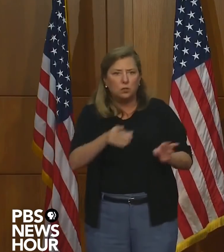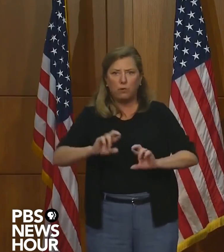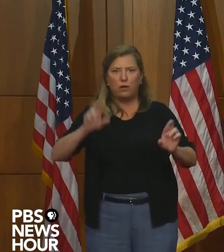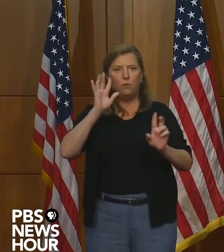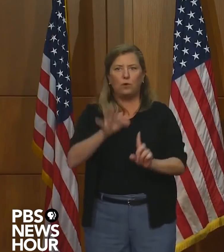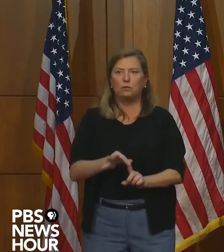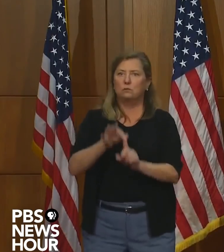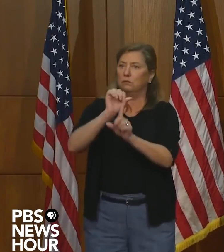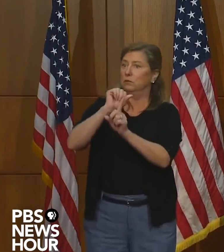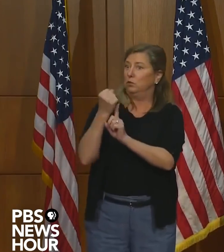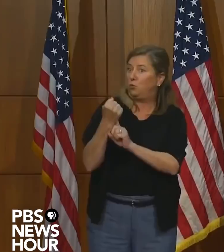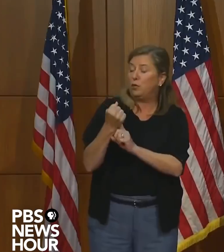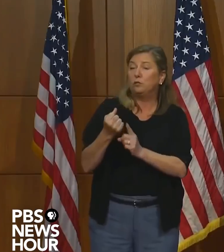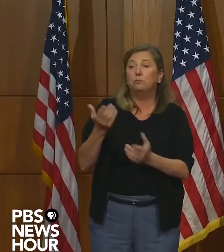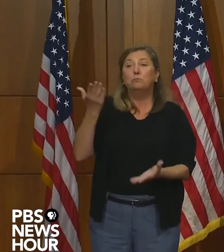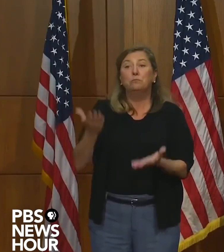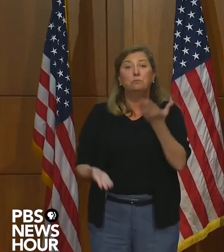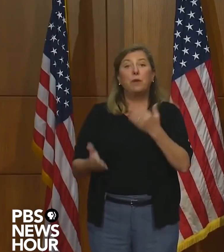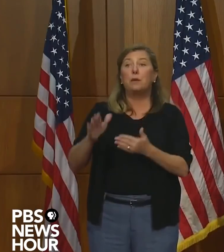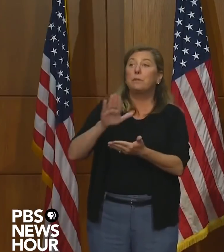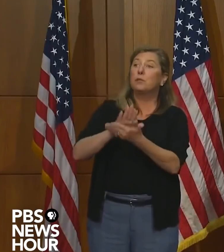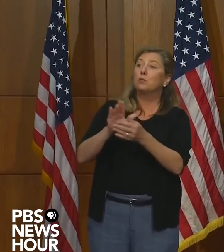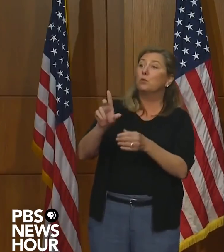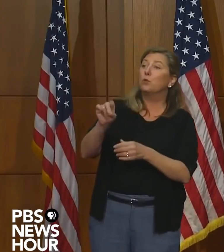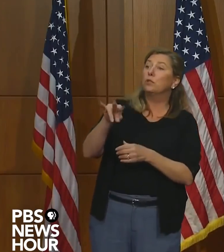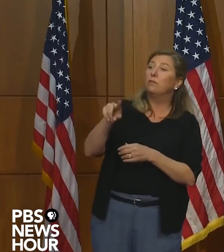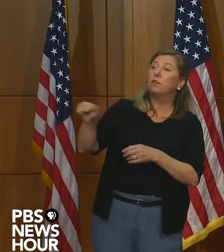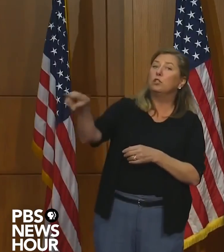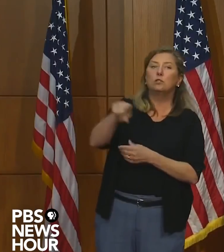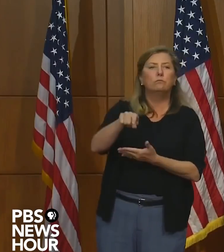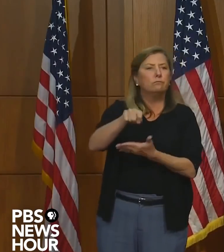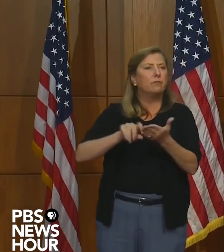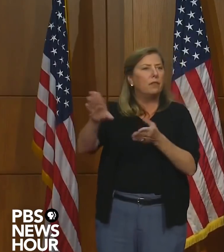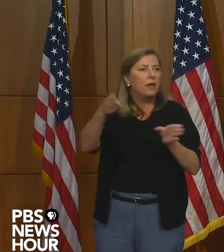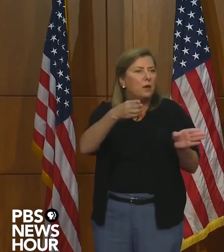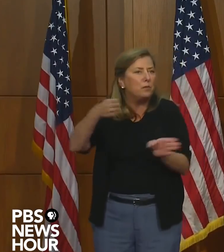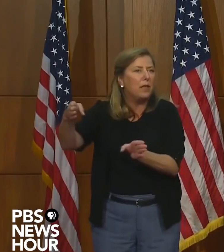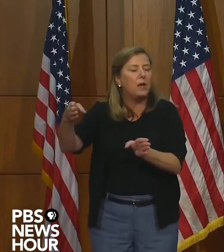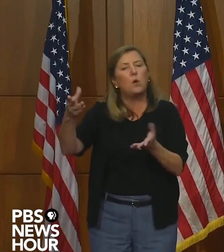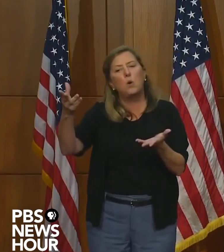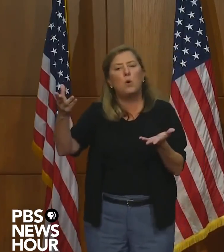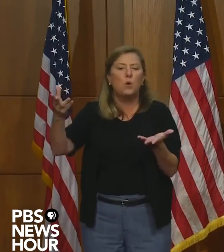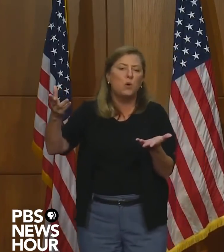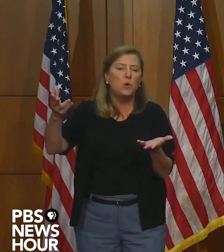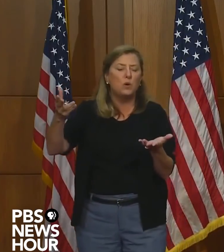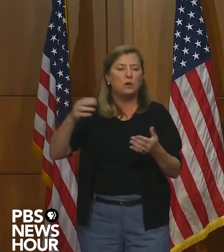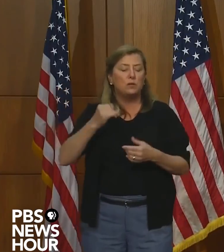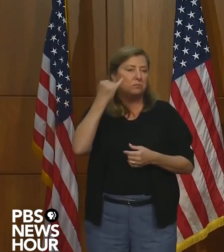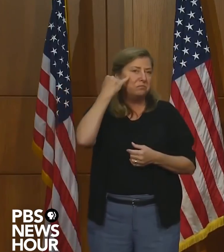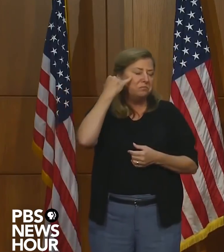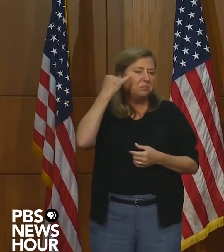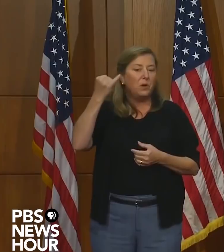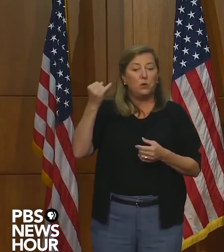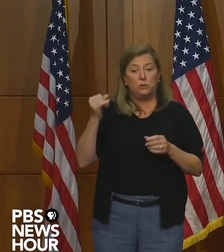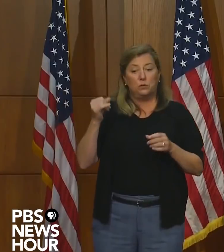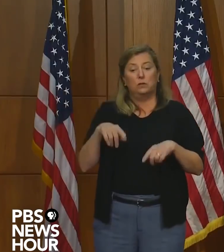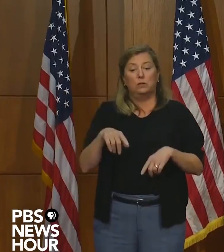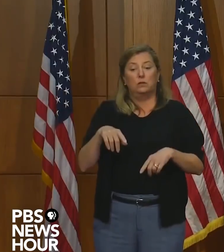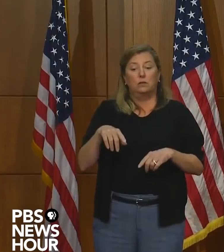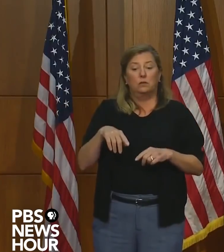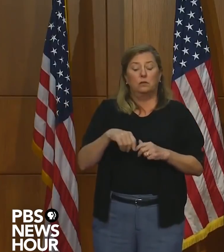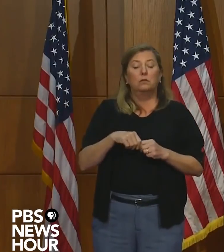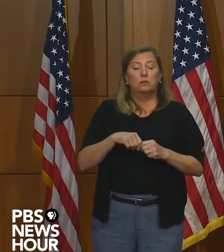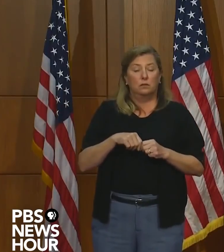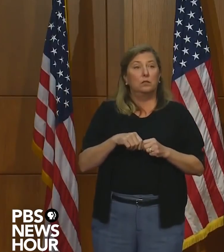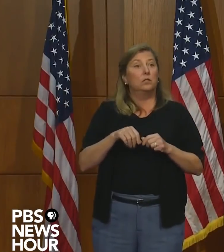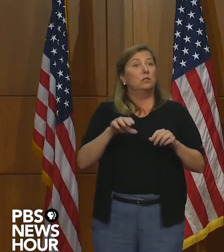So there may be school divisions that, uh, create plans where they can serve, uh, the T this, the children of teachers on